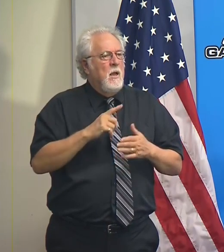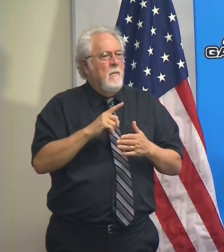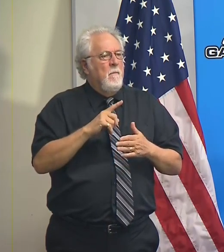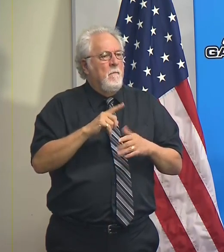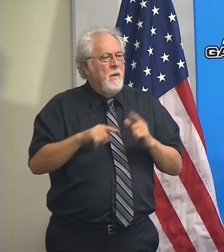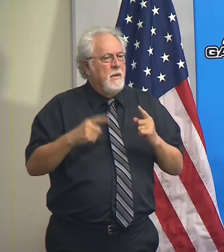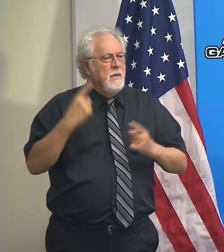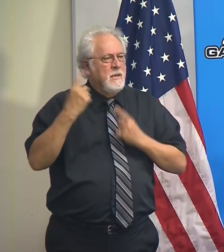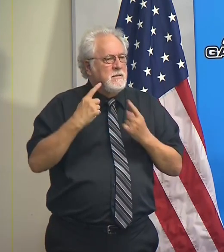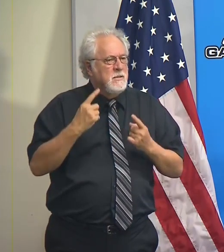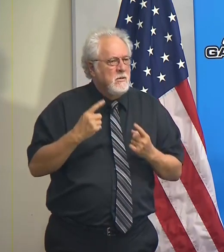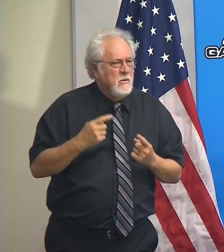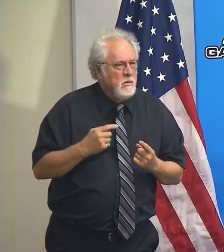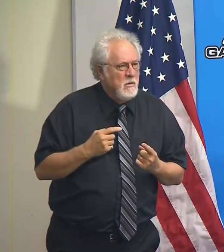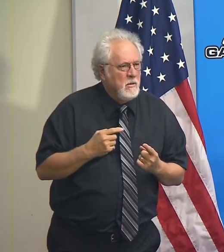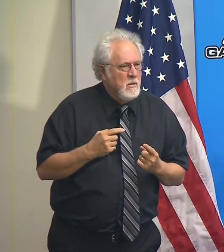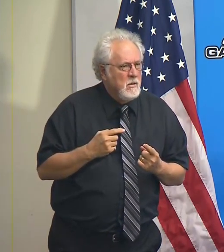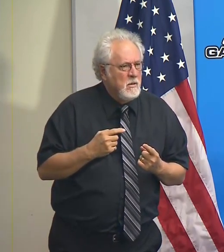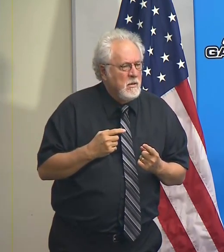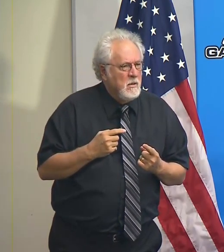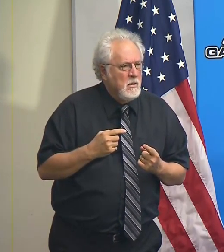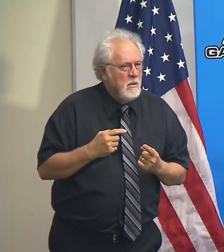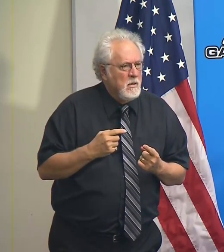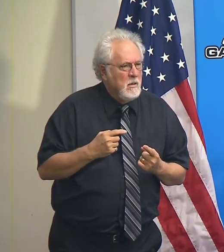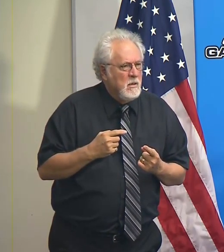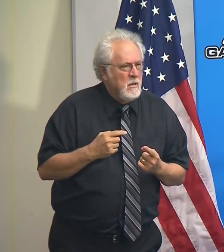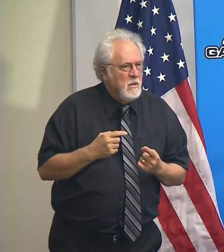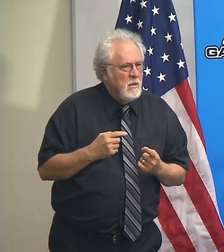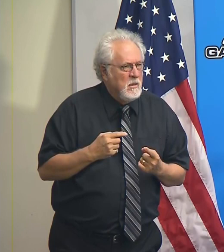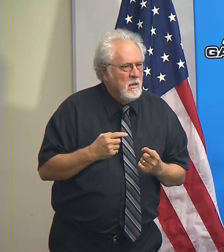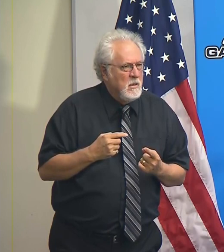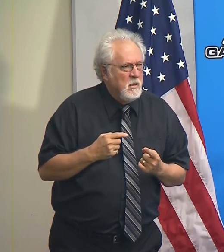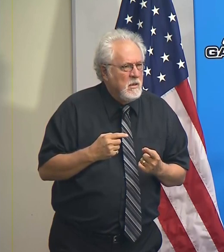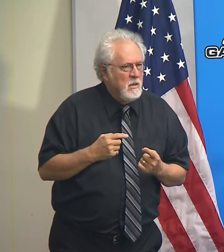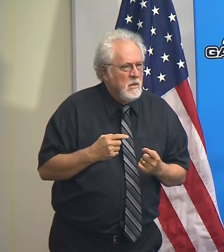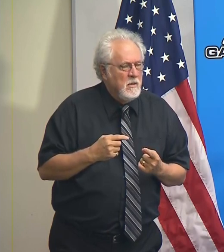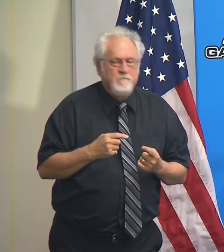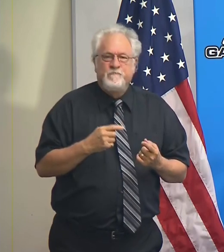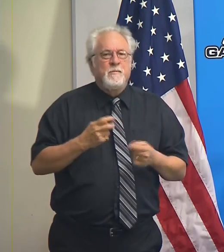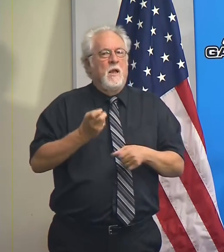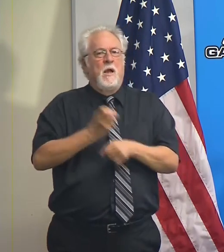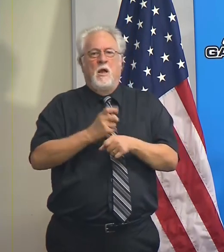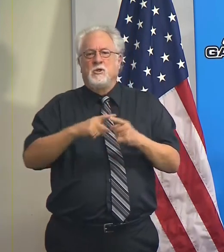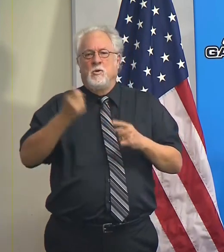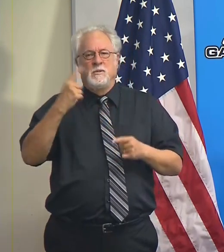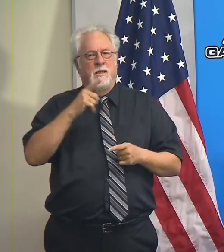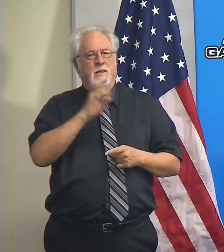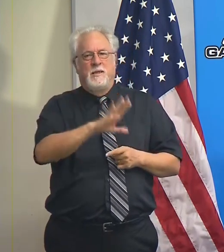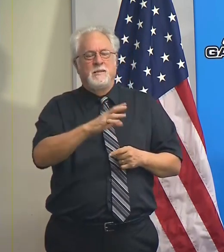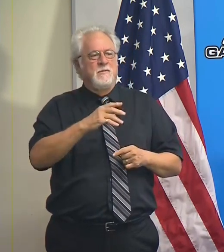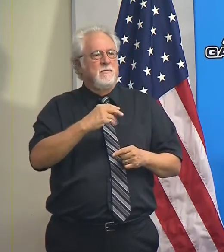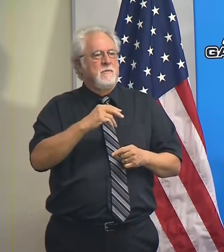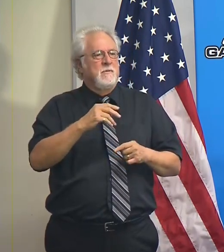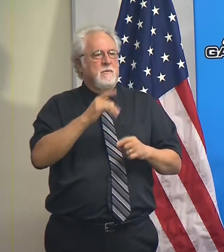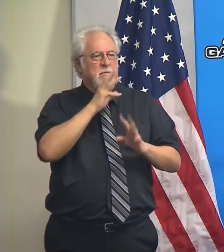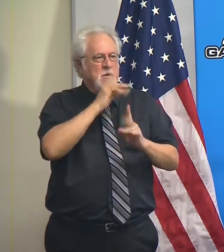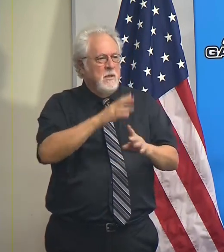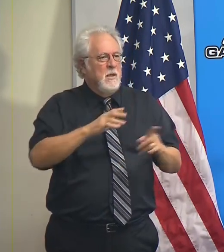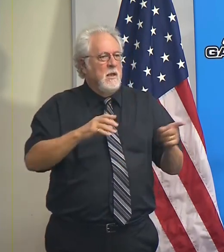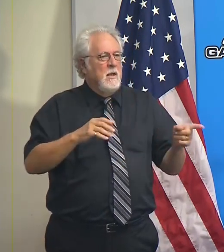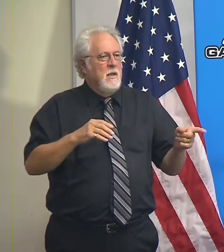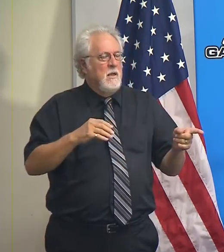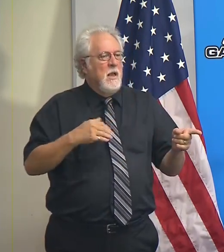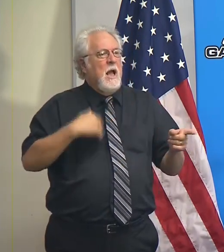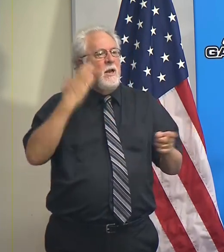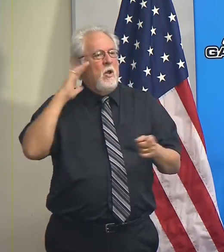But considering you have a low percentage of kids to get the disease, low percentage of pests, et cetera, how do you personally feel, and I know that's important